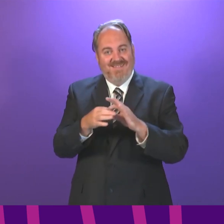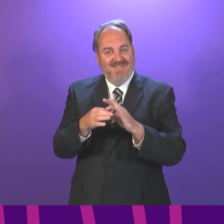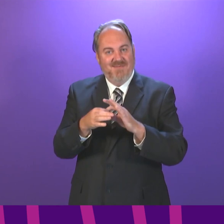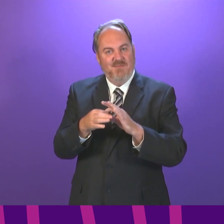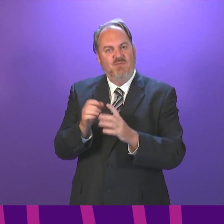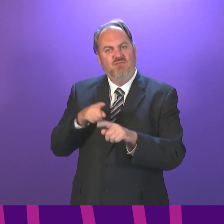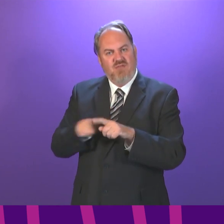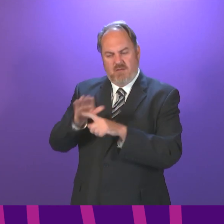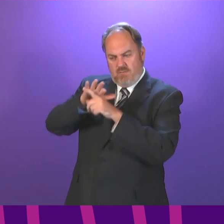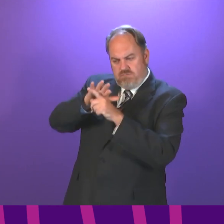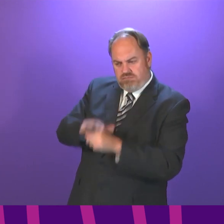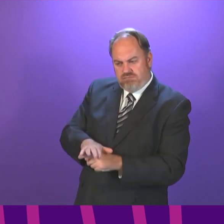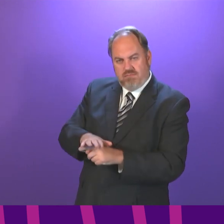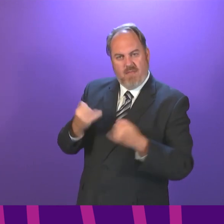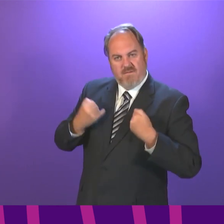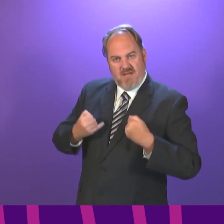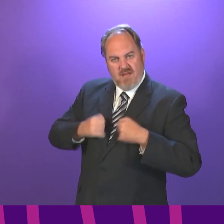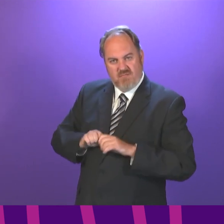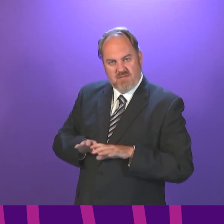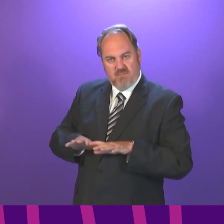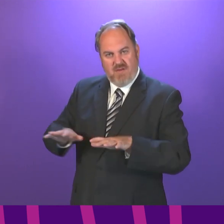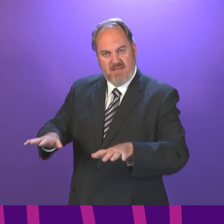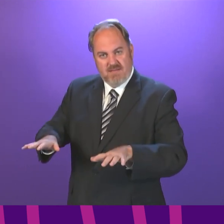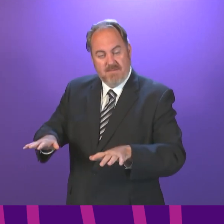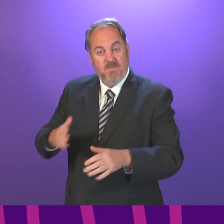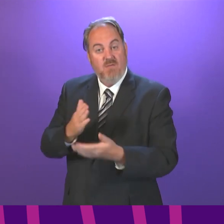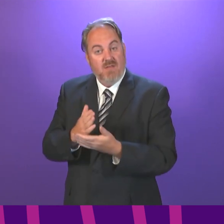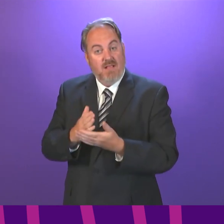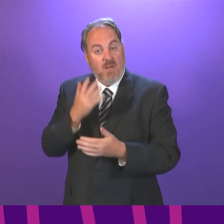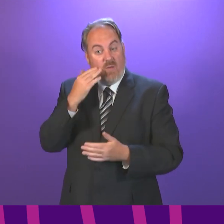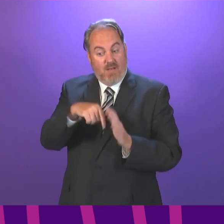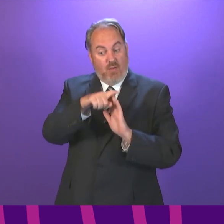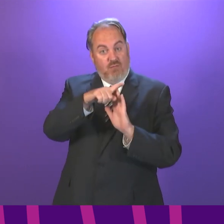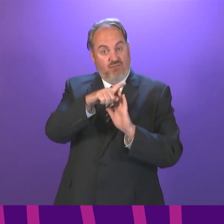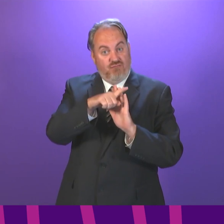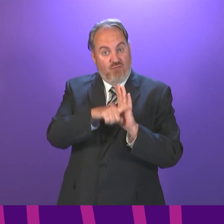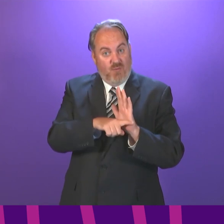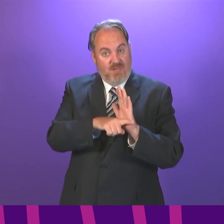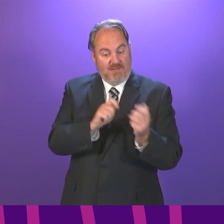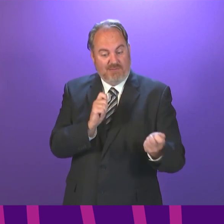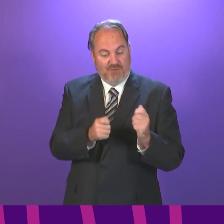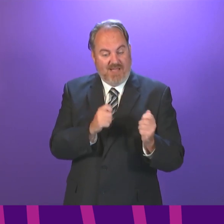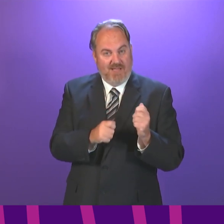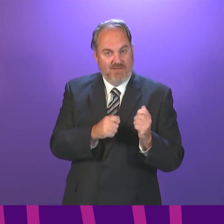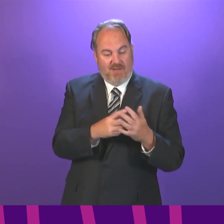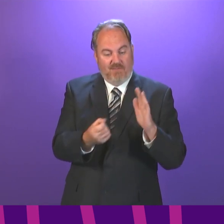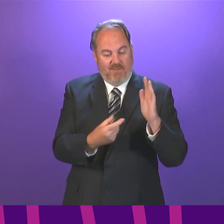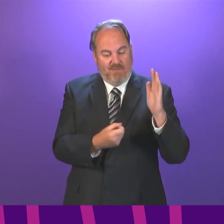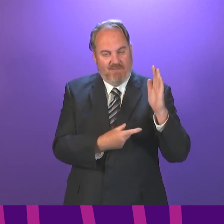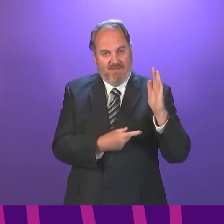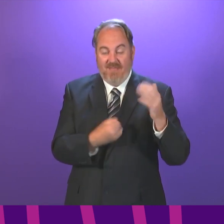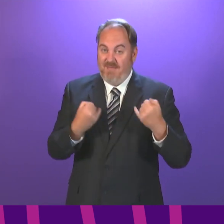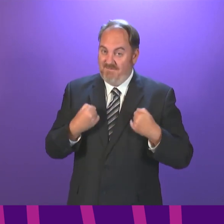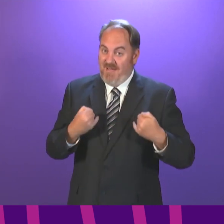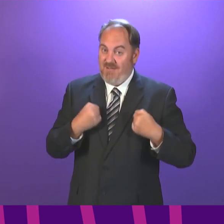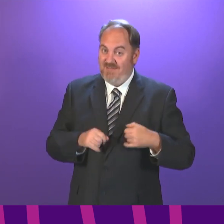although counterintuitive perhaps, is when we lift restrictions and inevitably give the virus more opportunities to spread that it becomes